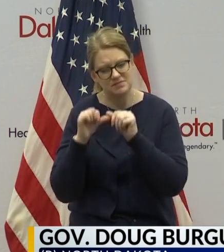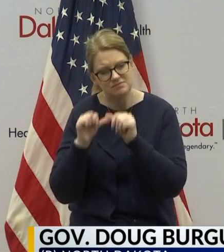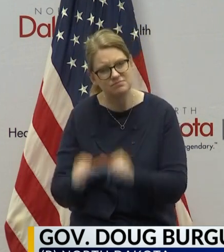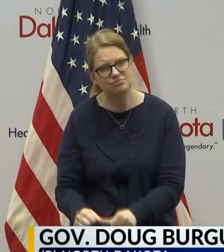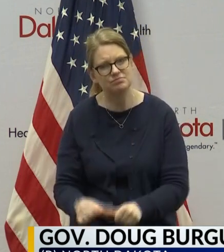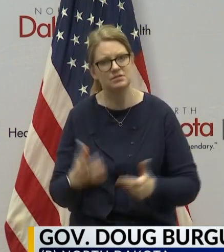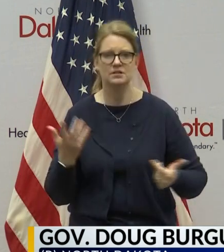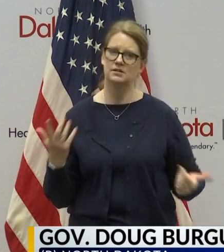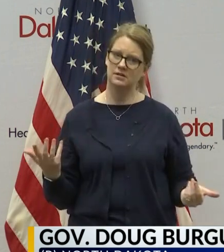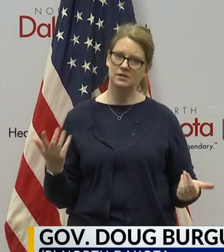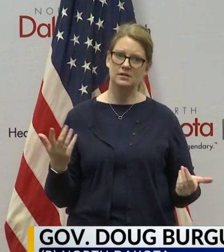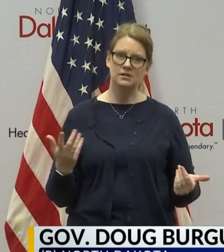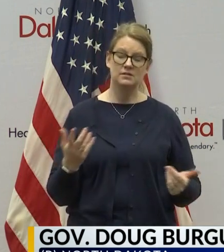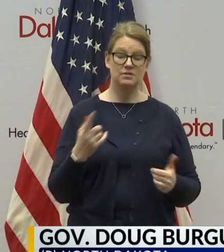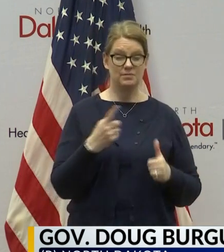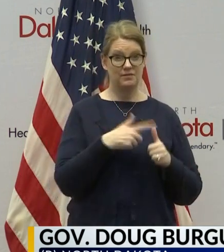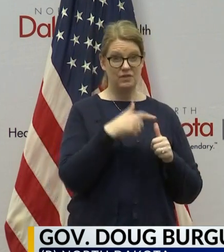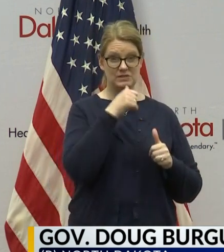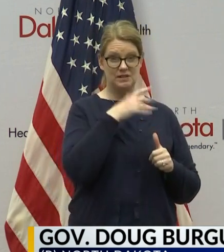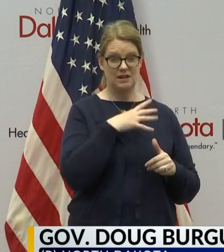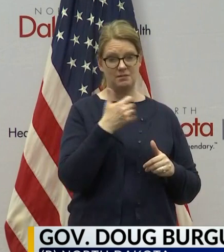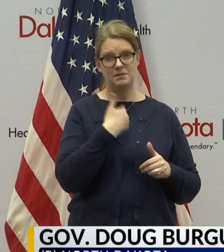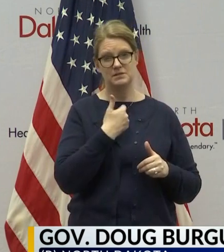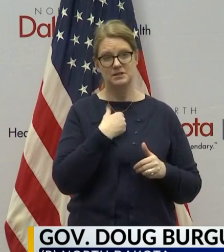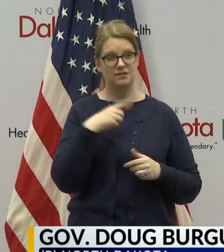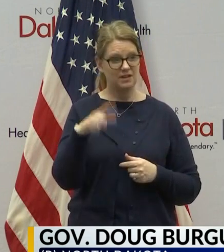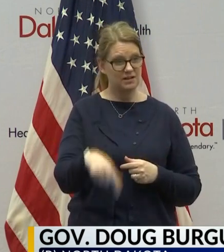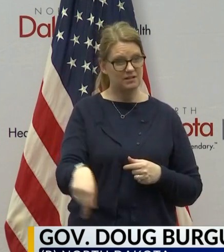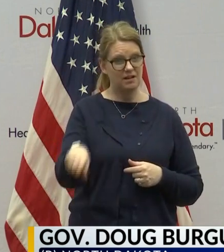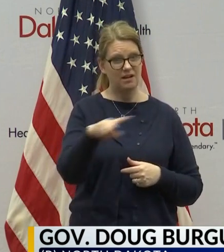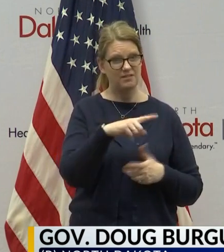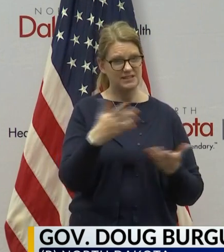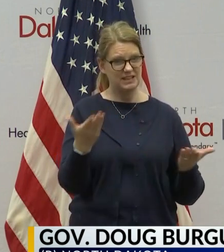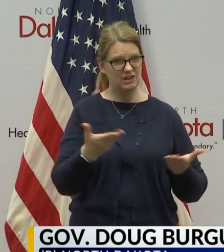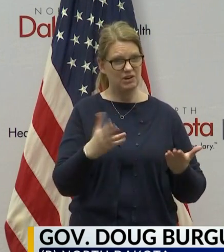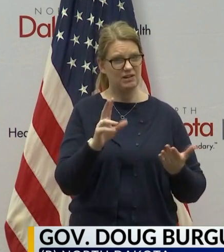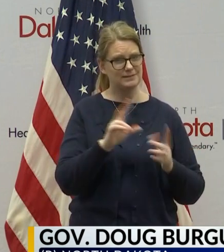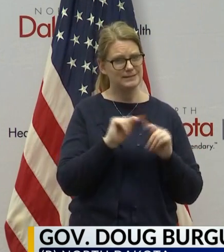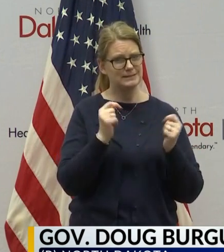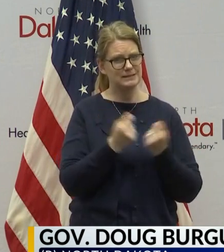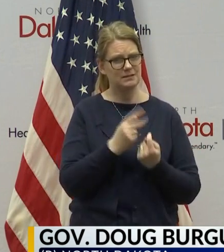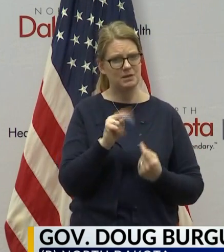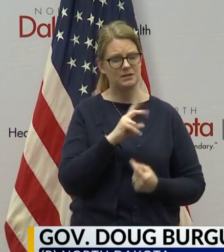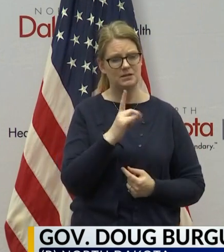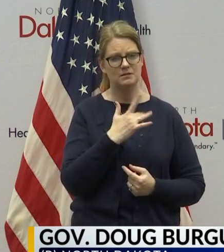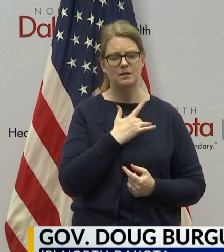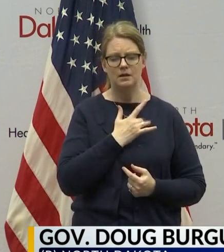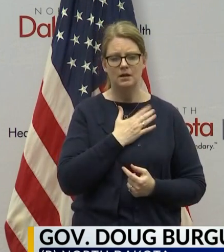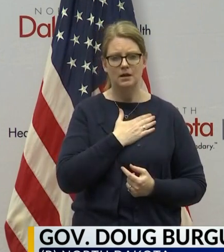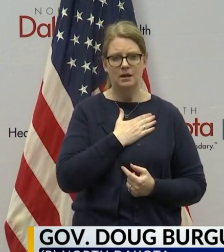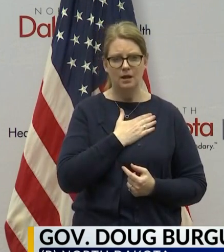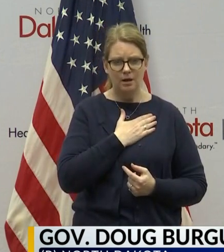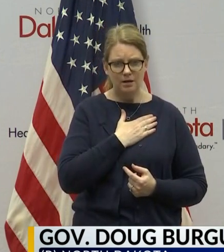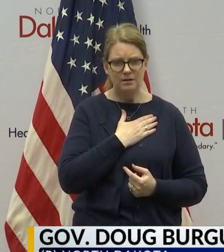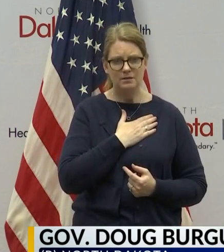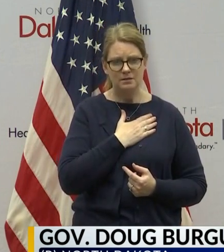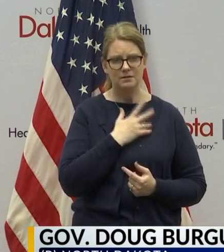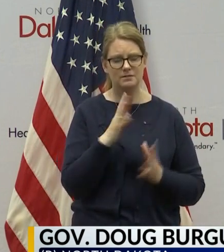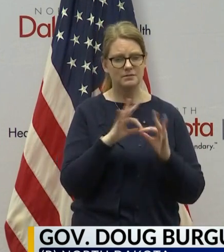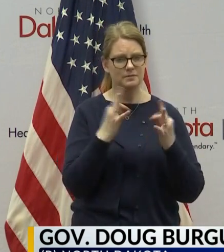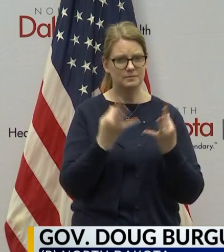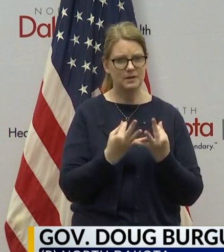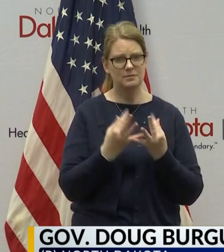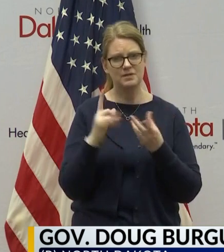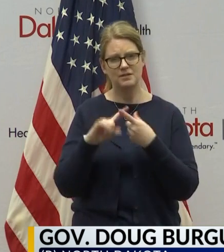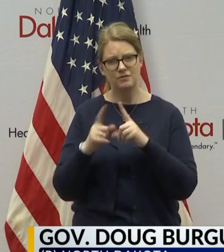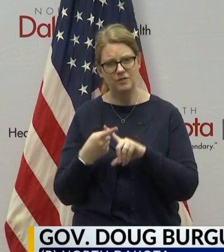First Lady and myself and all of us here at Team ND, our hearts go out to his family and friends and all of